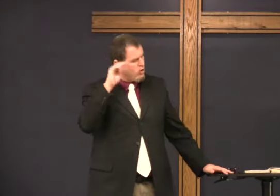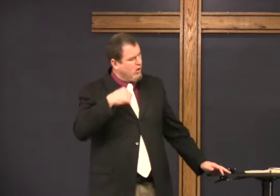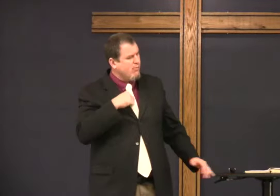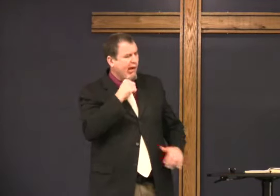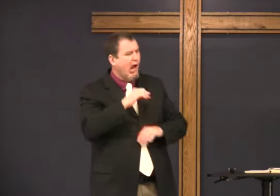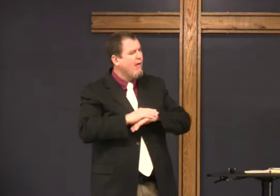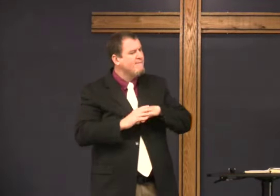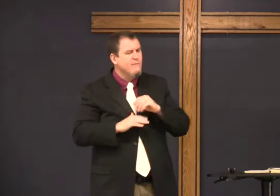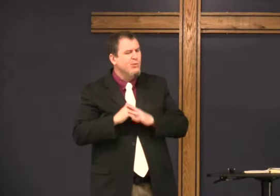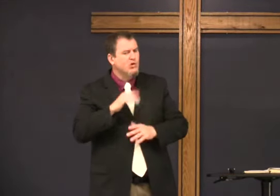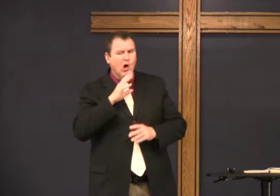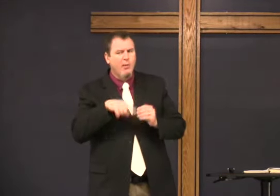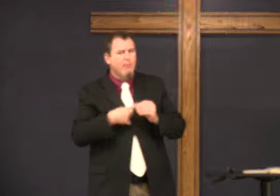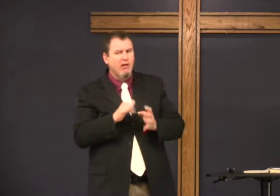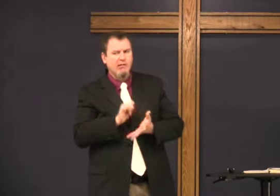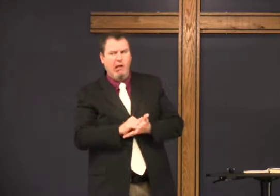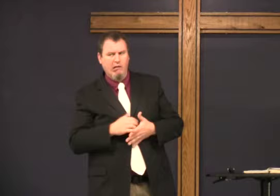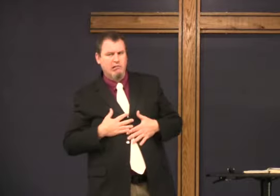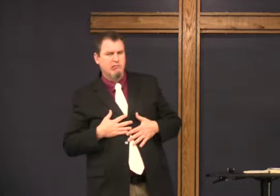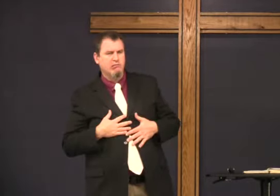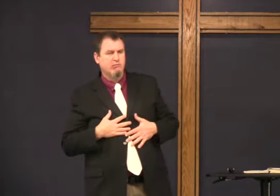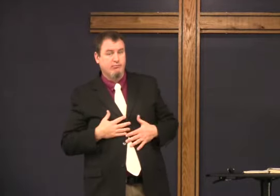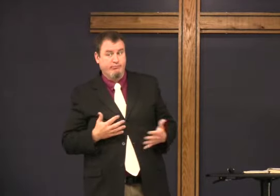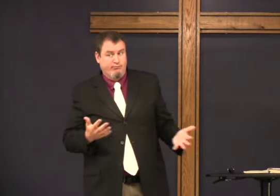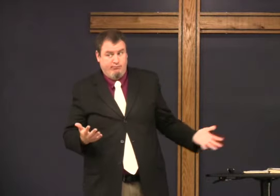You are, I'm not coming here talking about that.